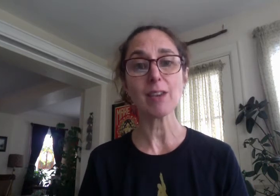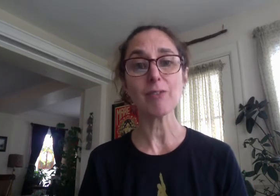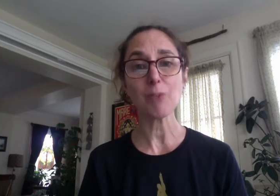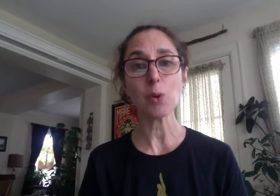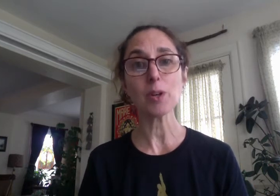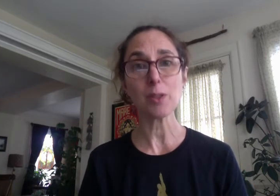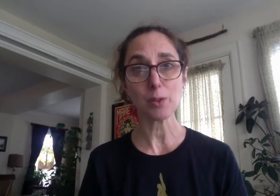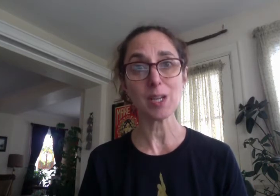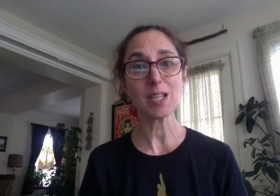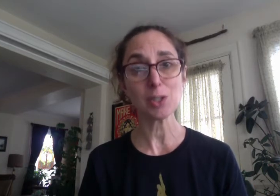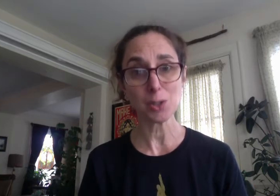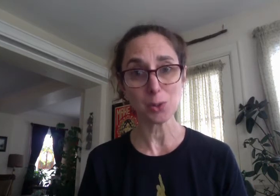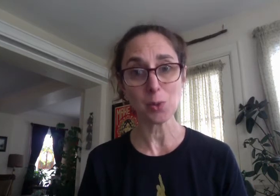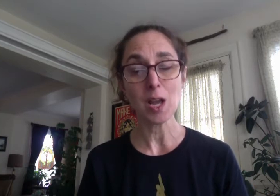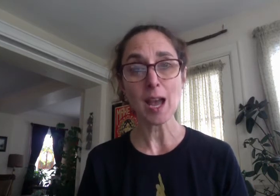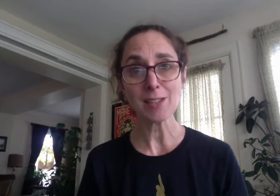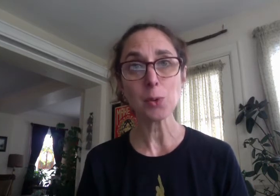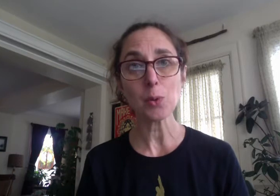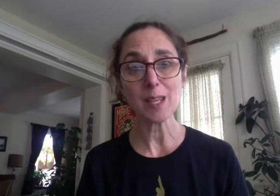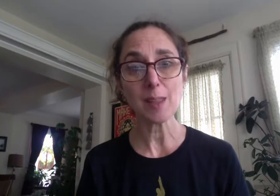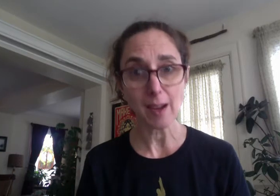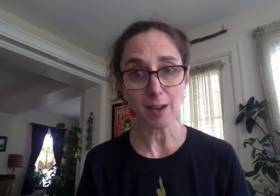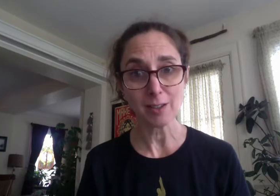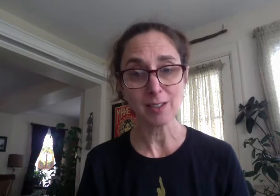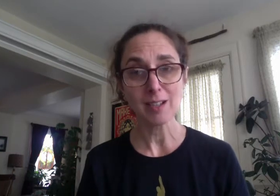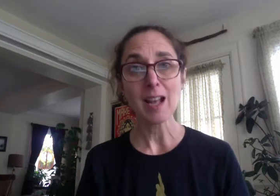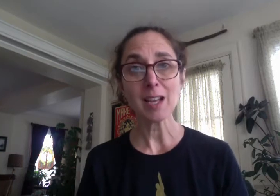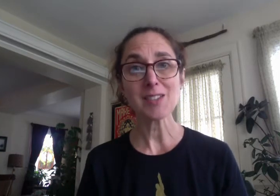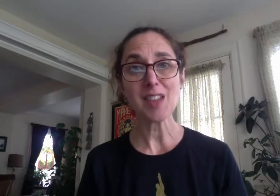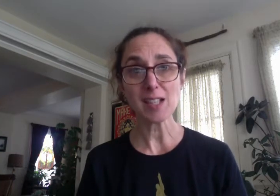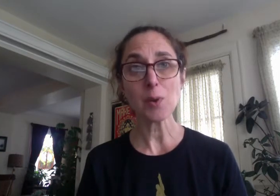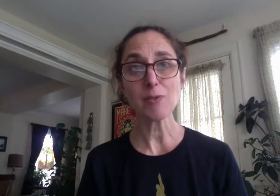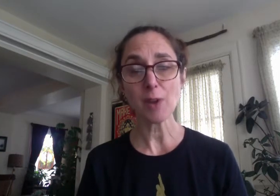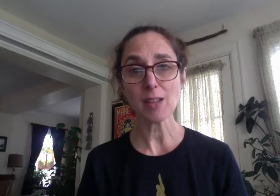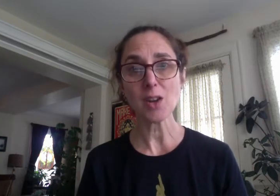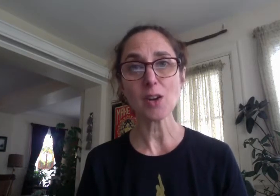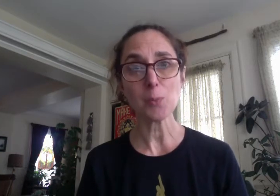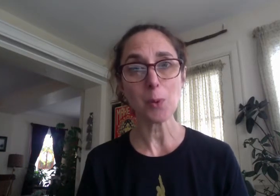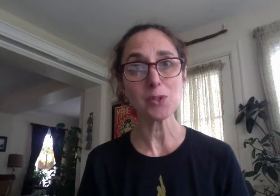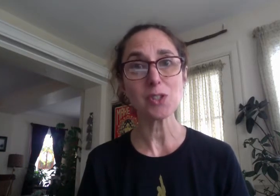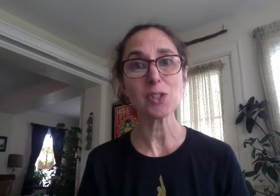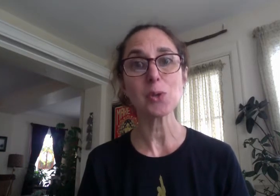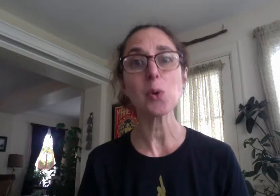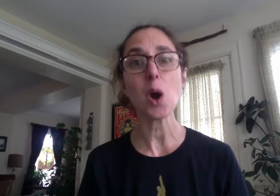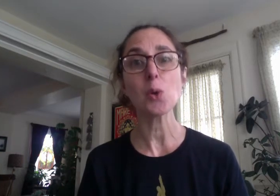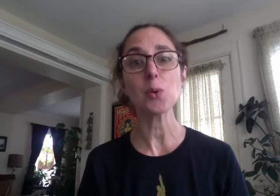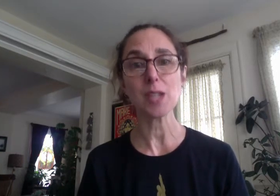four three two and you'll be there cuz that's what friends are supposed to do oh yeah